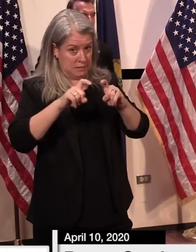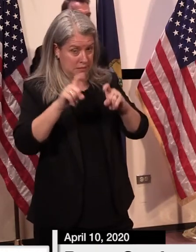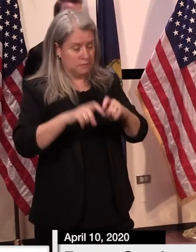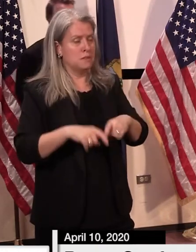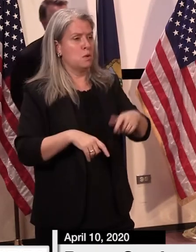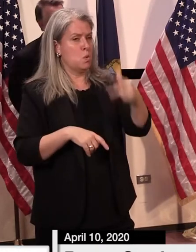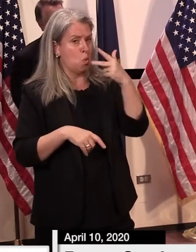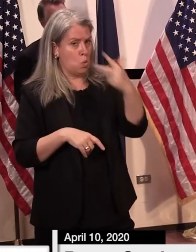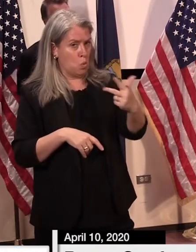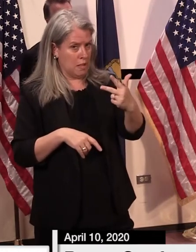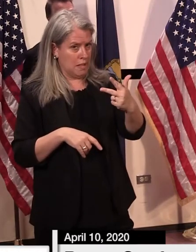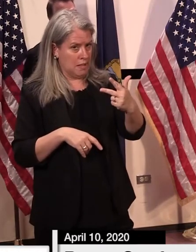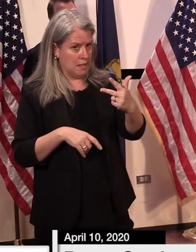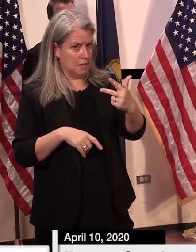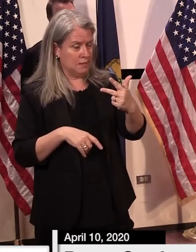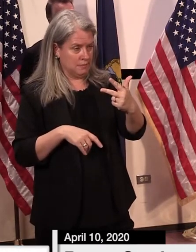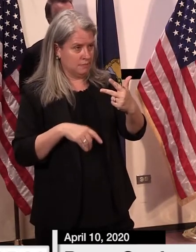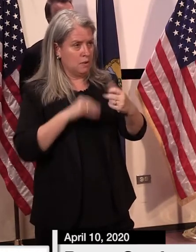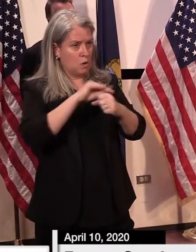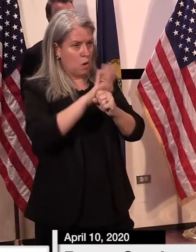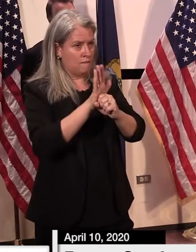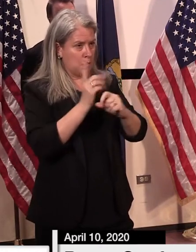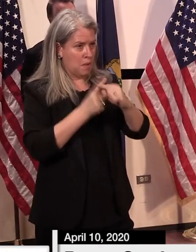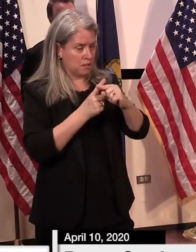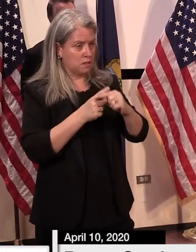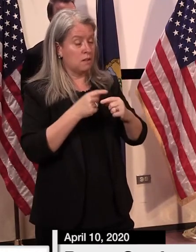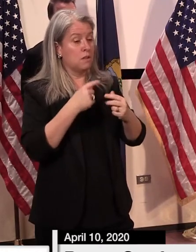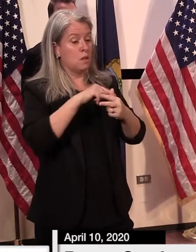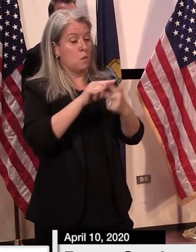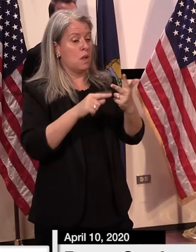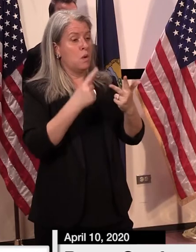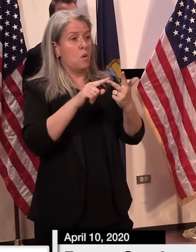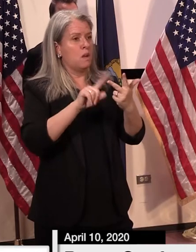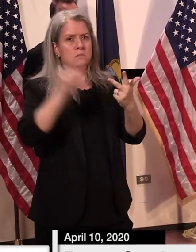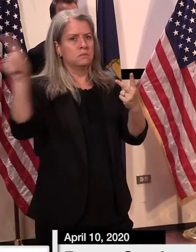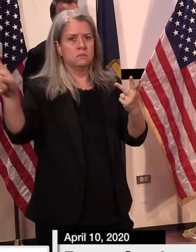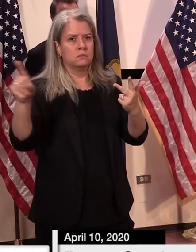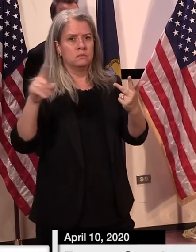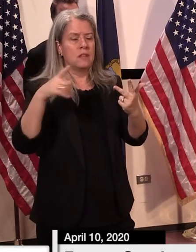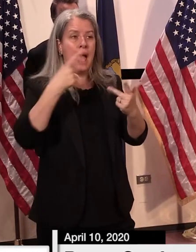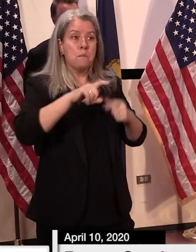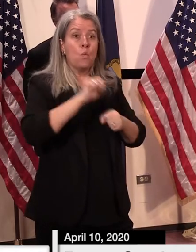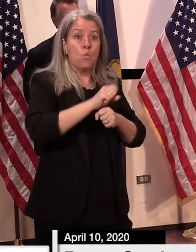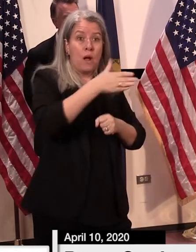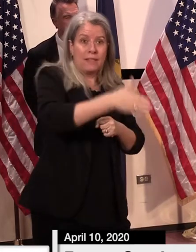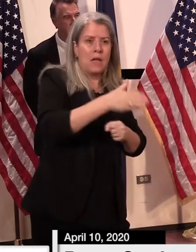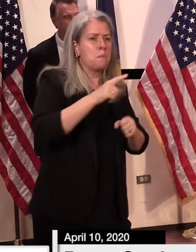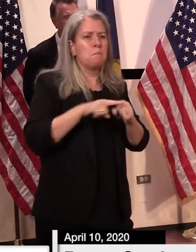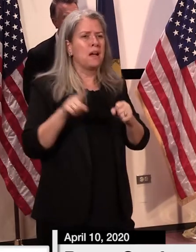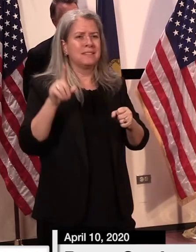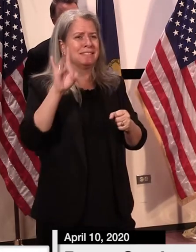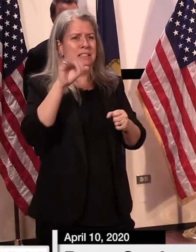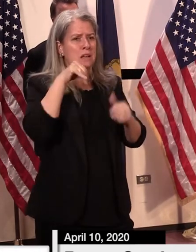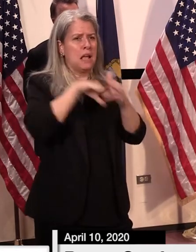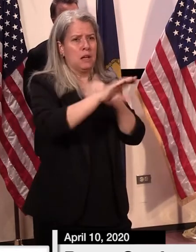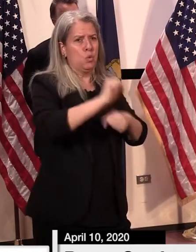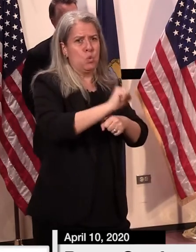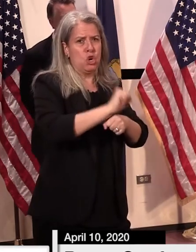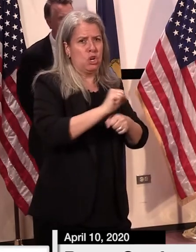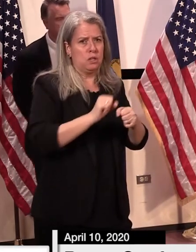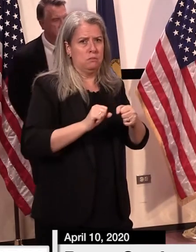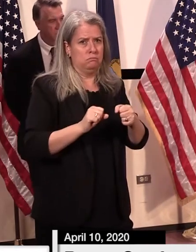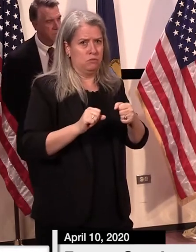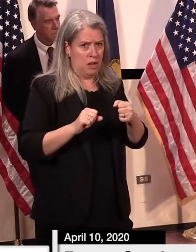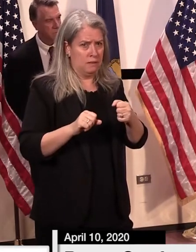covet 19. the first staff member was outside of the facility and didn't have direct access to the facility the